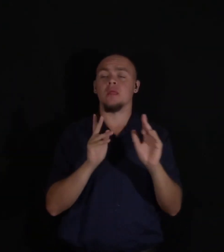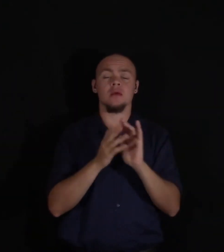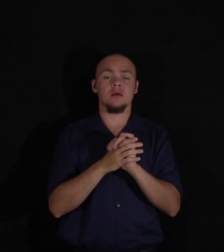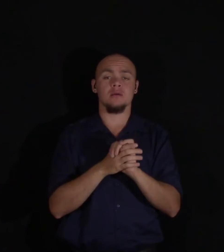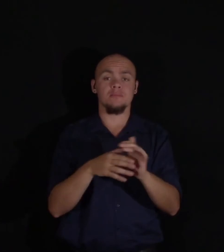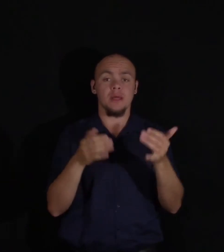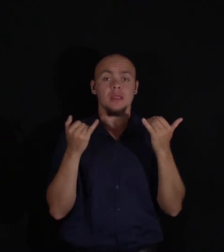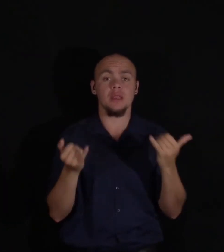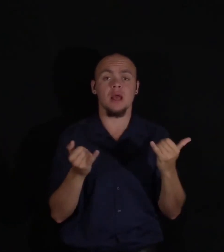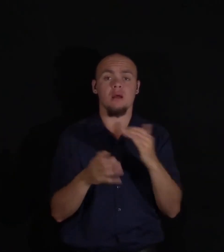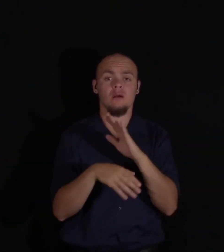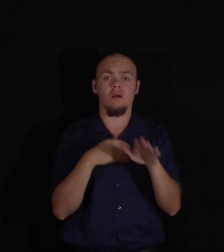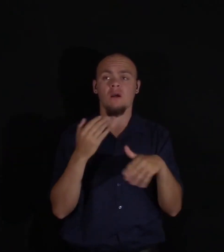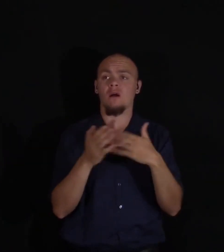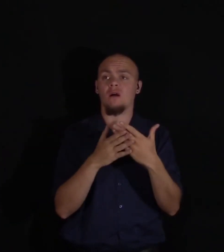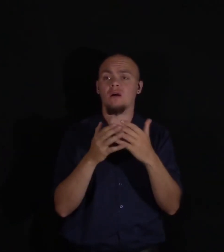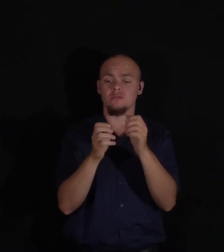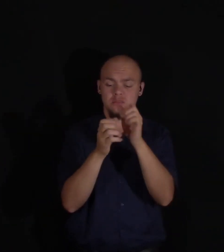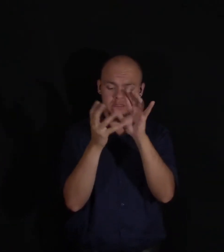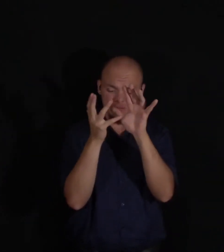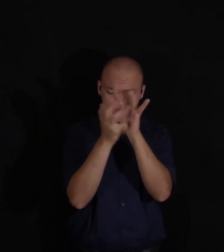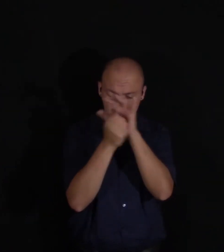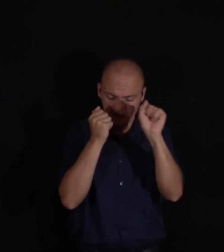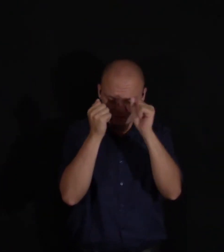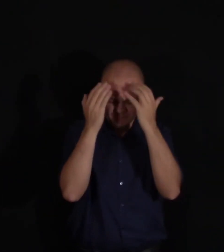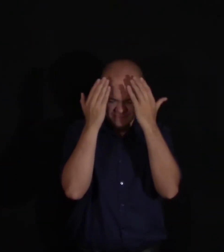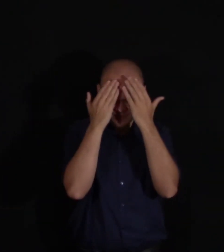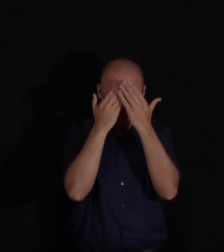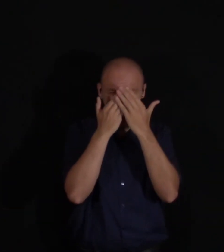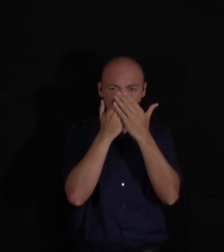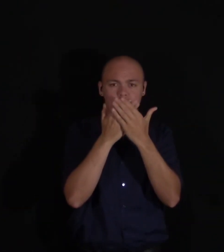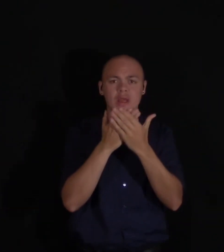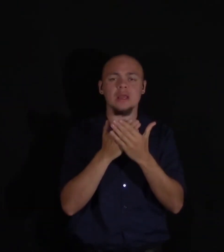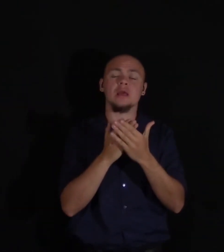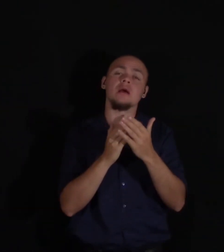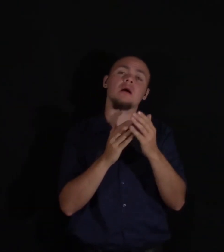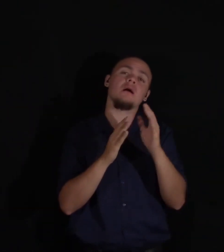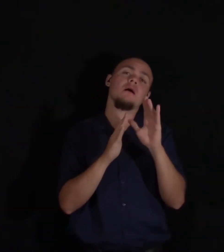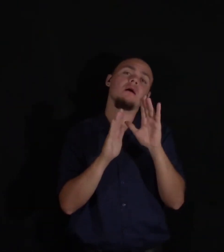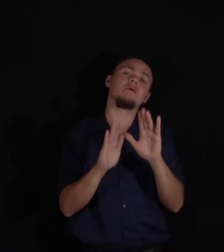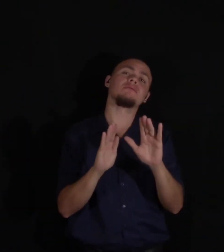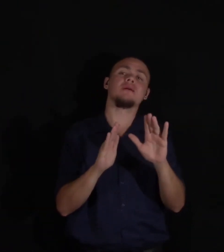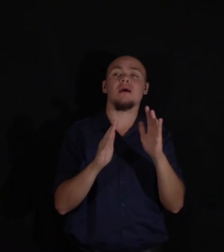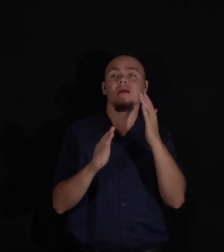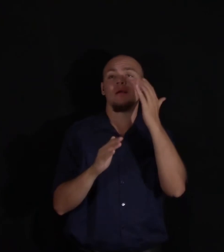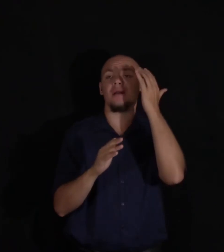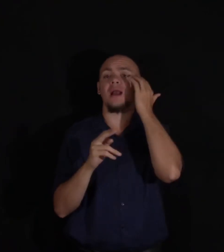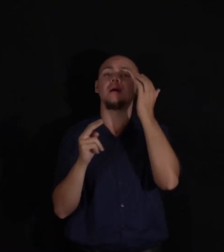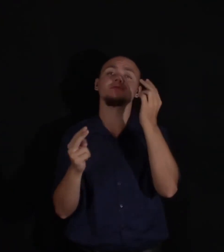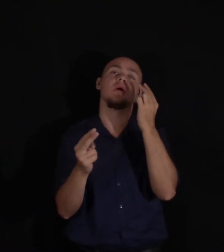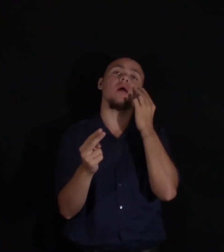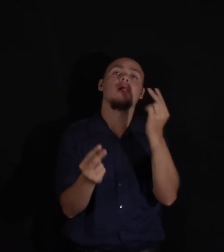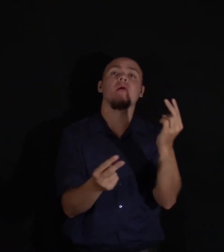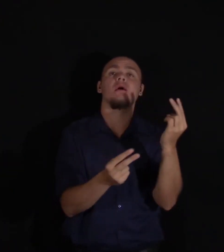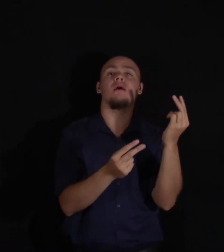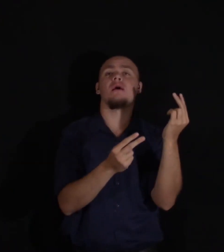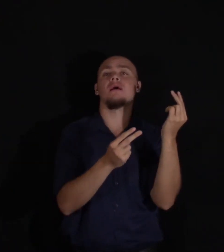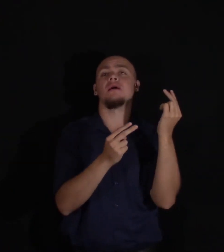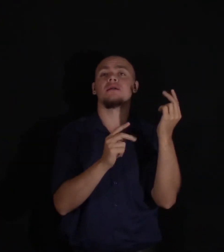was blasted. Instead of that serenity of conscience which allowed me to look back upon the past with self-satisfaction,